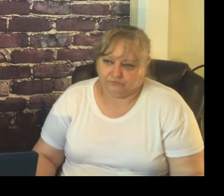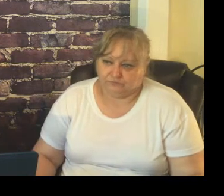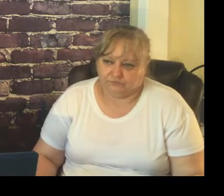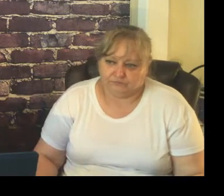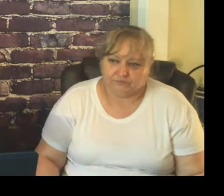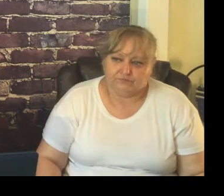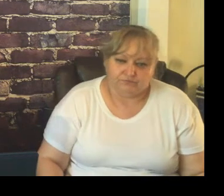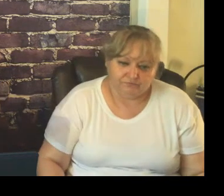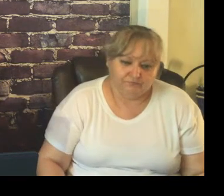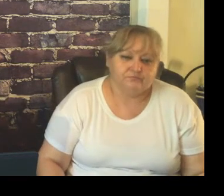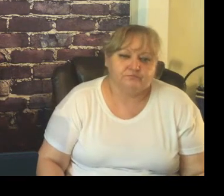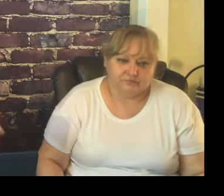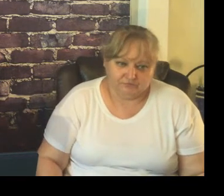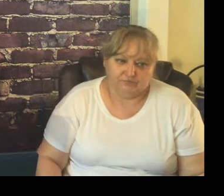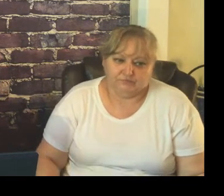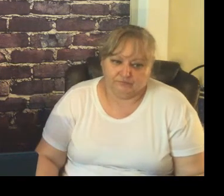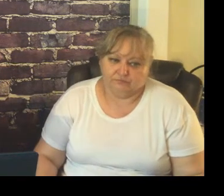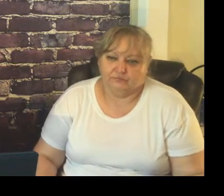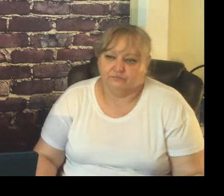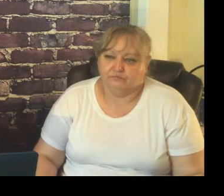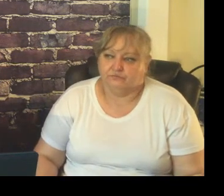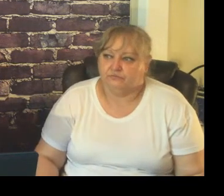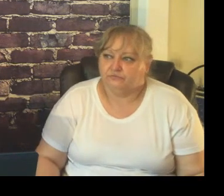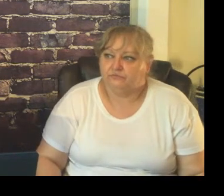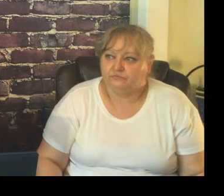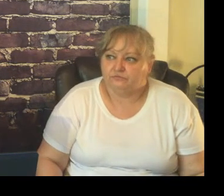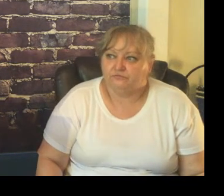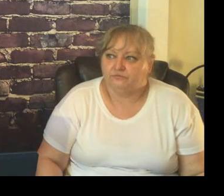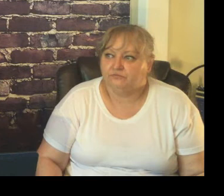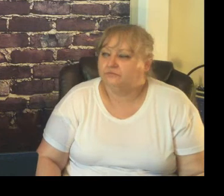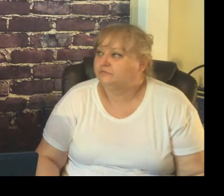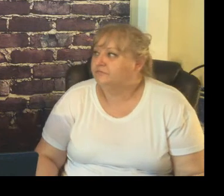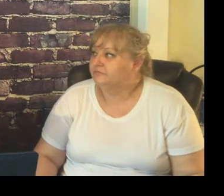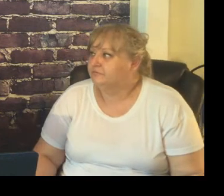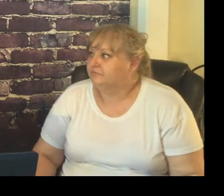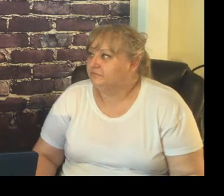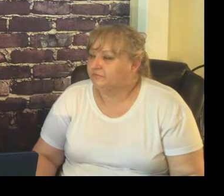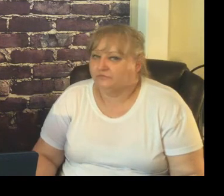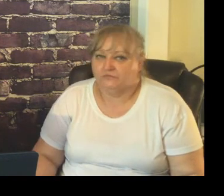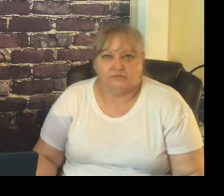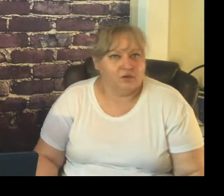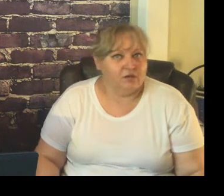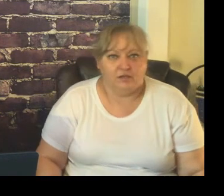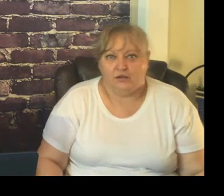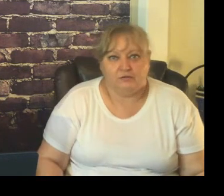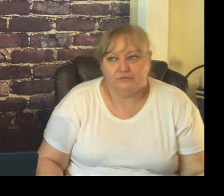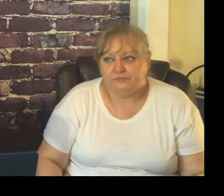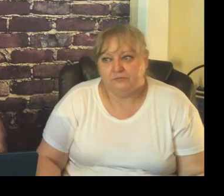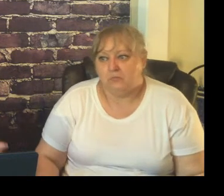that parent communicate all the time and don't make it be something negative every time you call